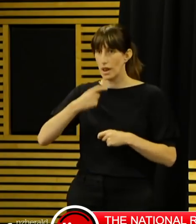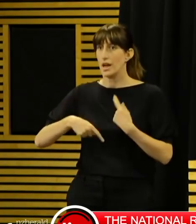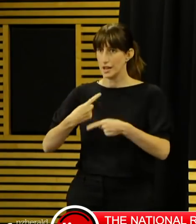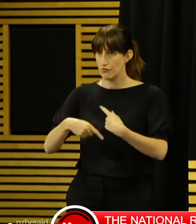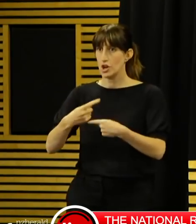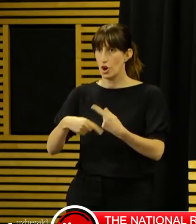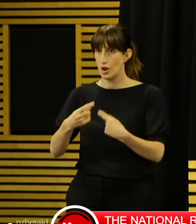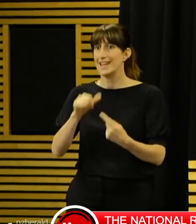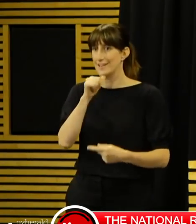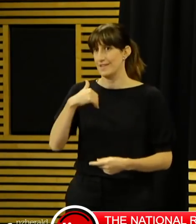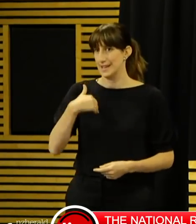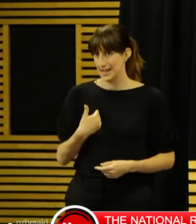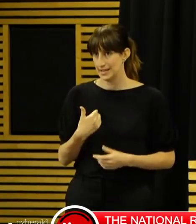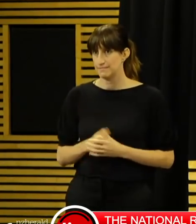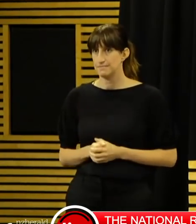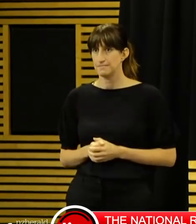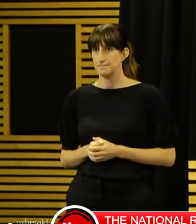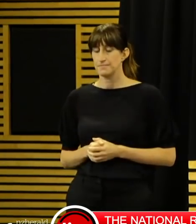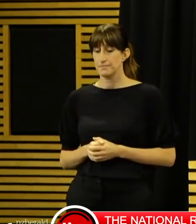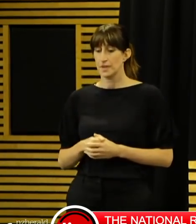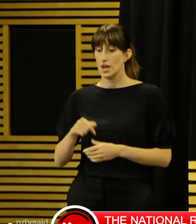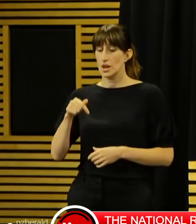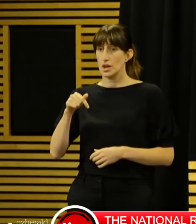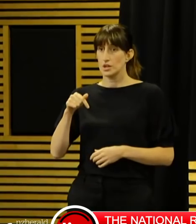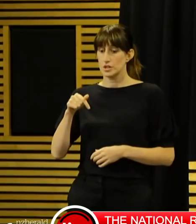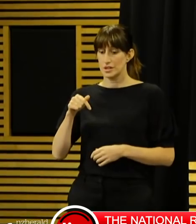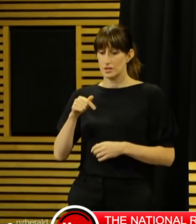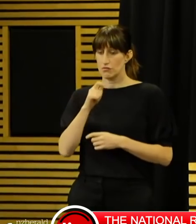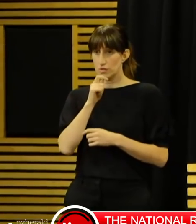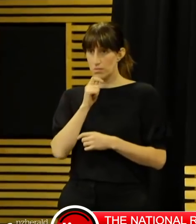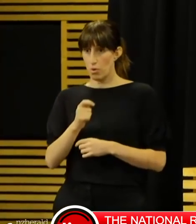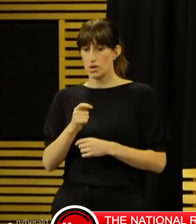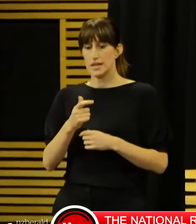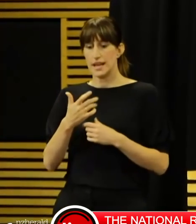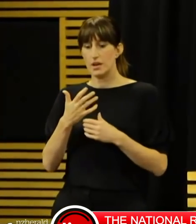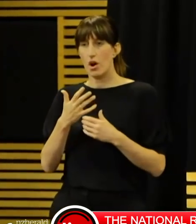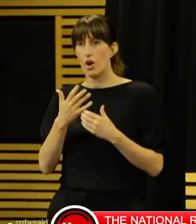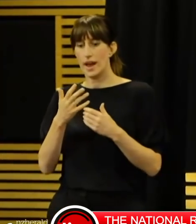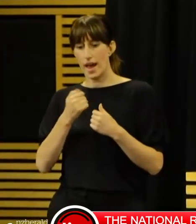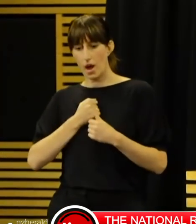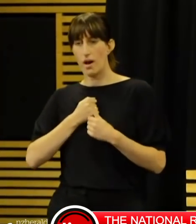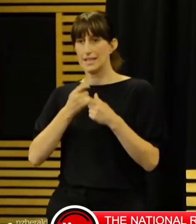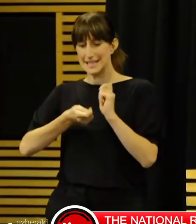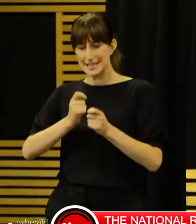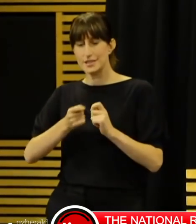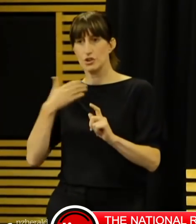The cases I'm reporting today, as with other cases, are being actively followed up by Public Health and Ministry of Health staff.